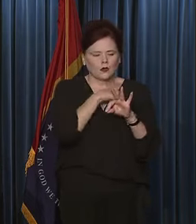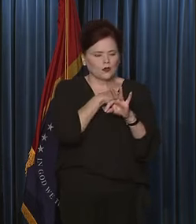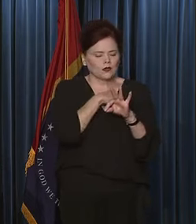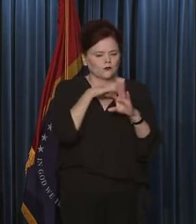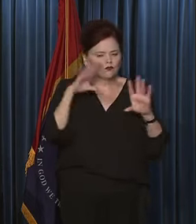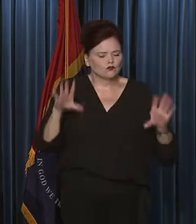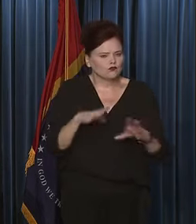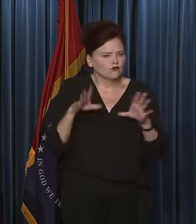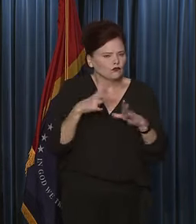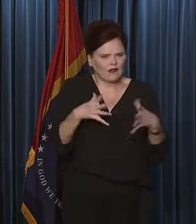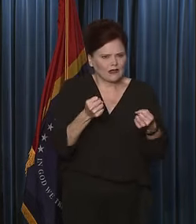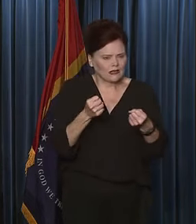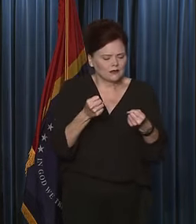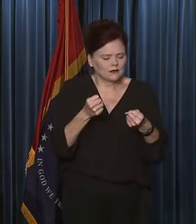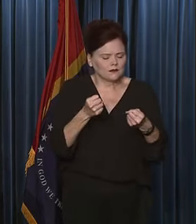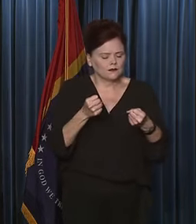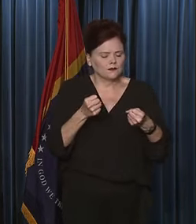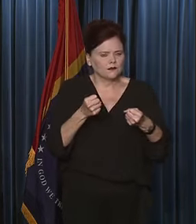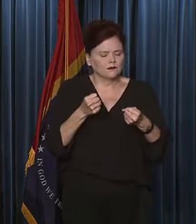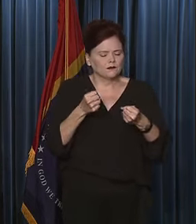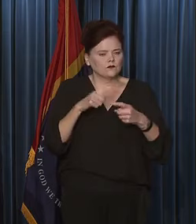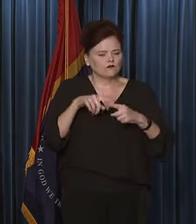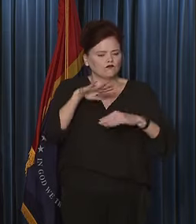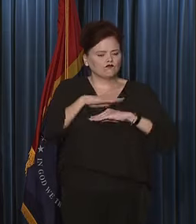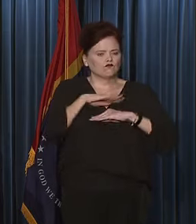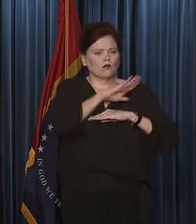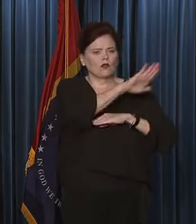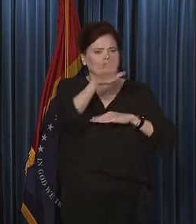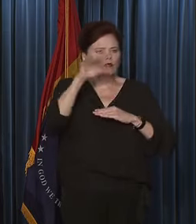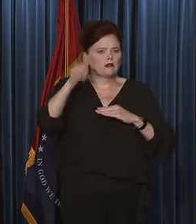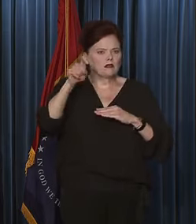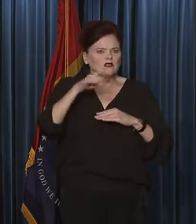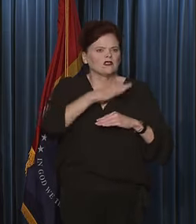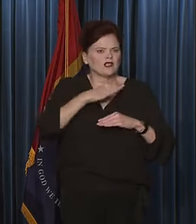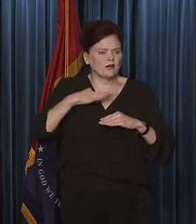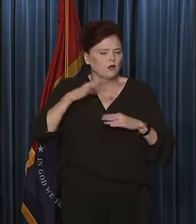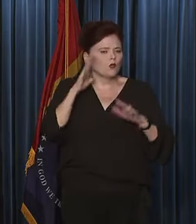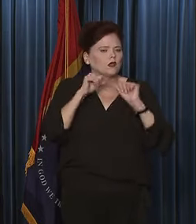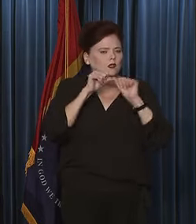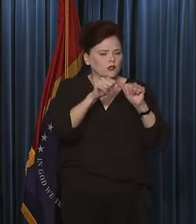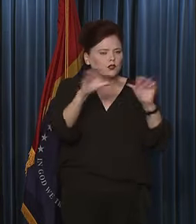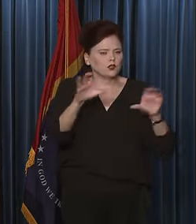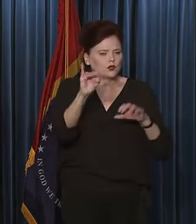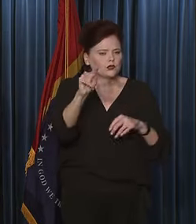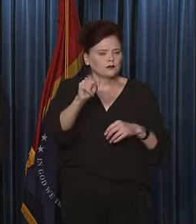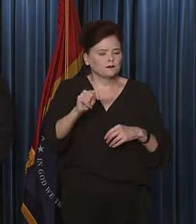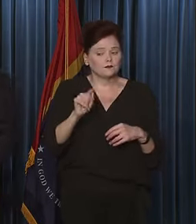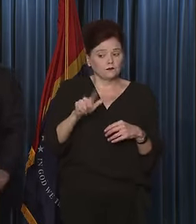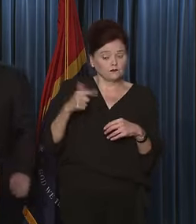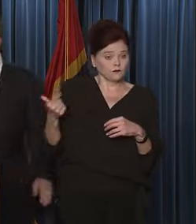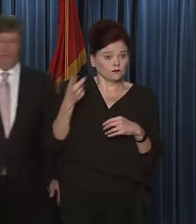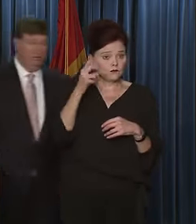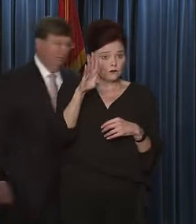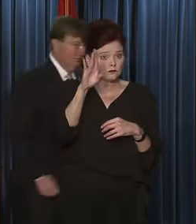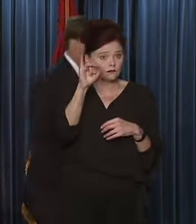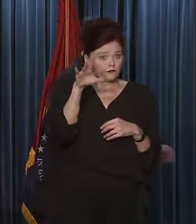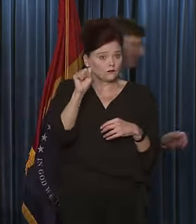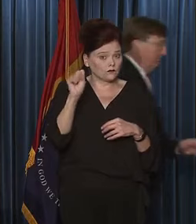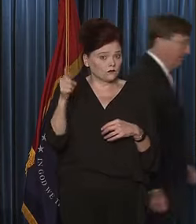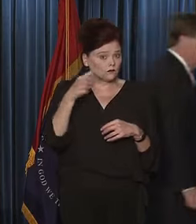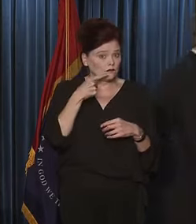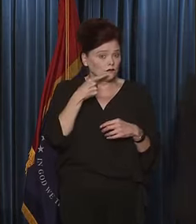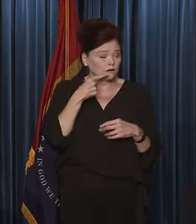swiftly to meet the needs that are before us, and we'll continue to do so. Dr. Byers, you want go next?